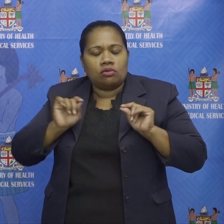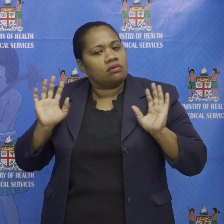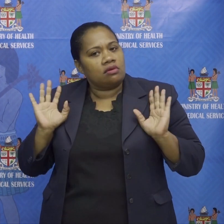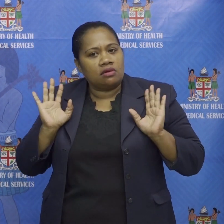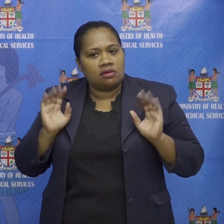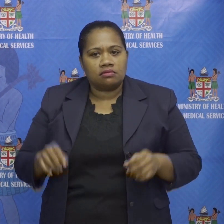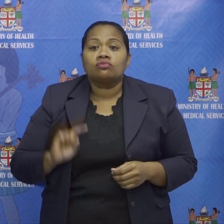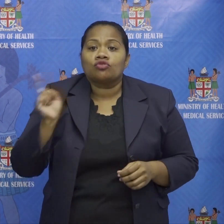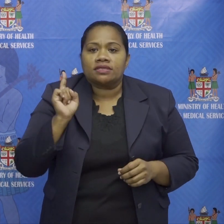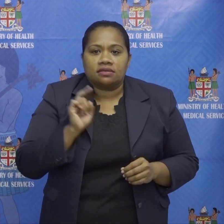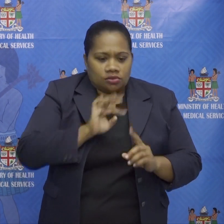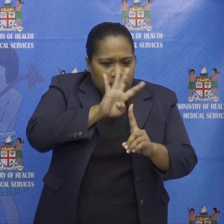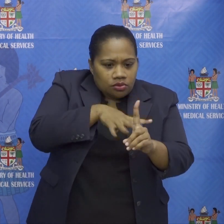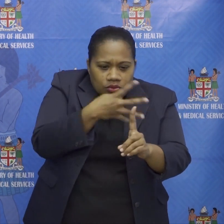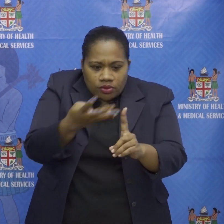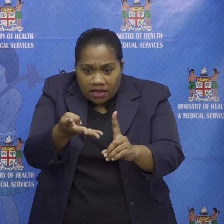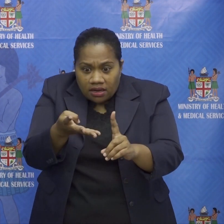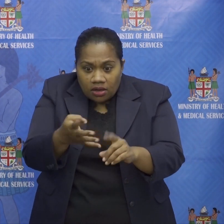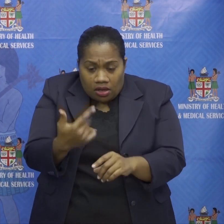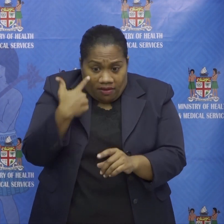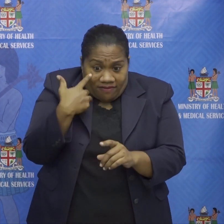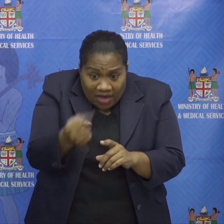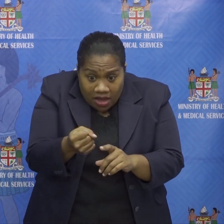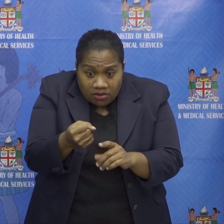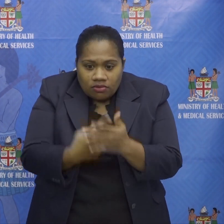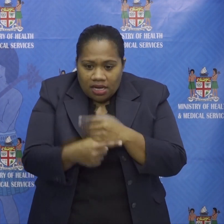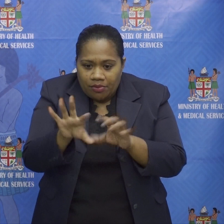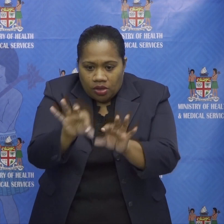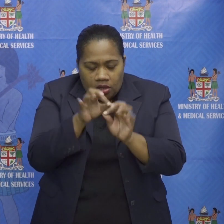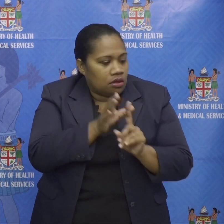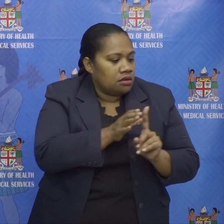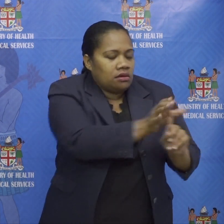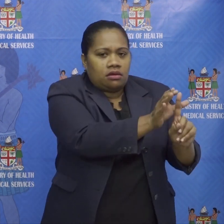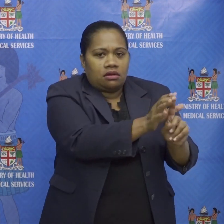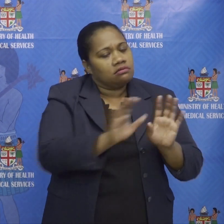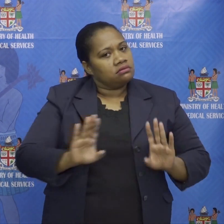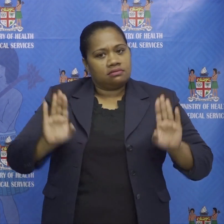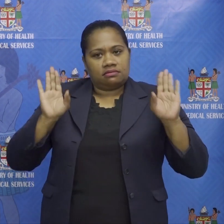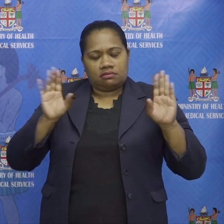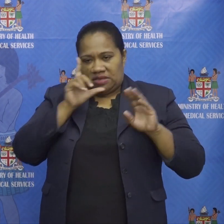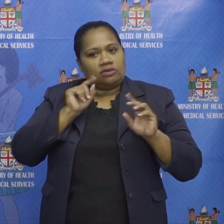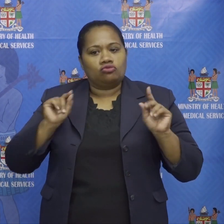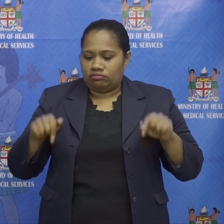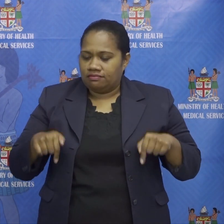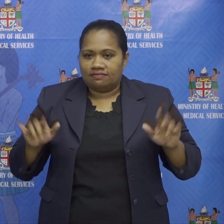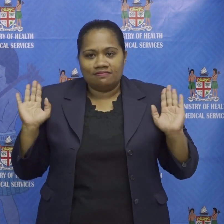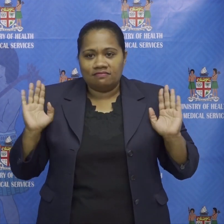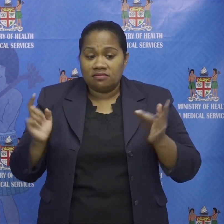screen detect isolate that's all I can do over here the rest is up to you